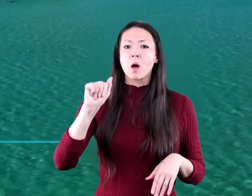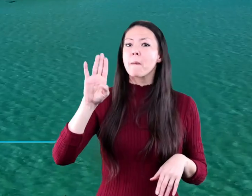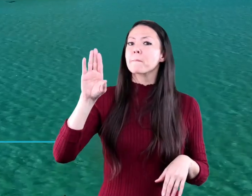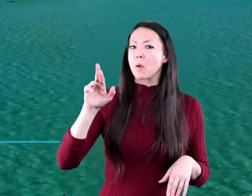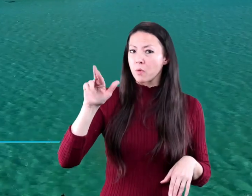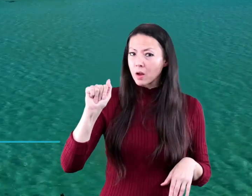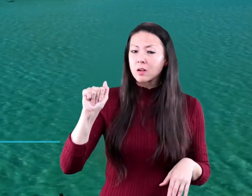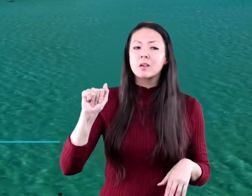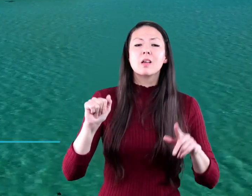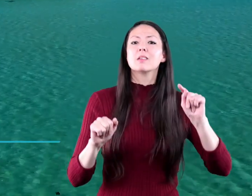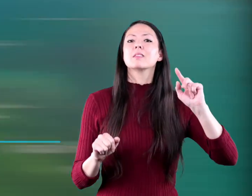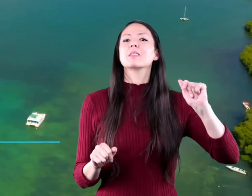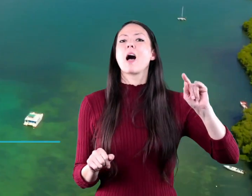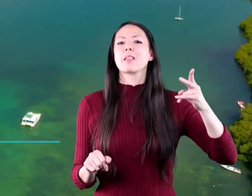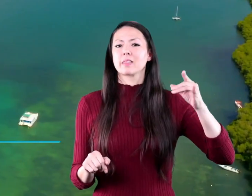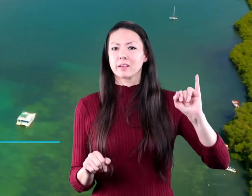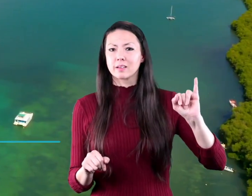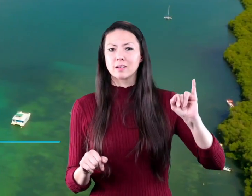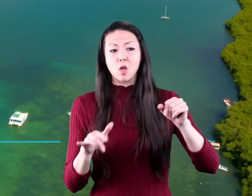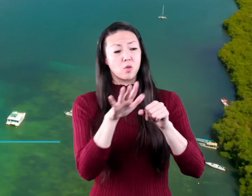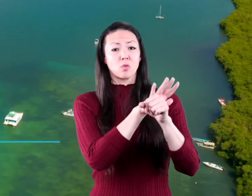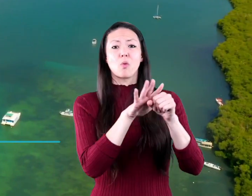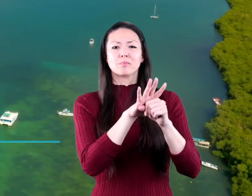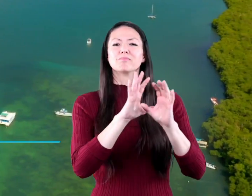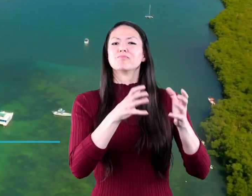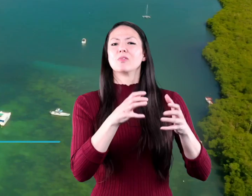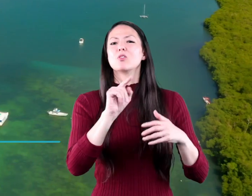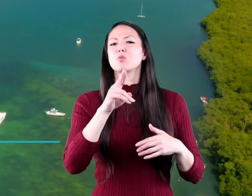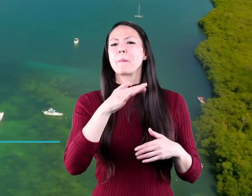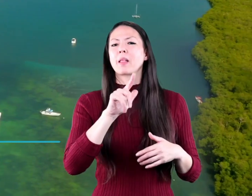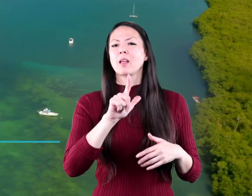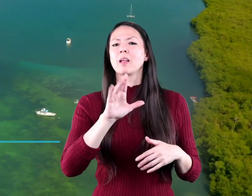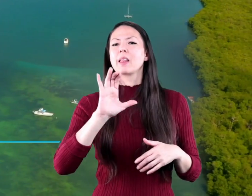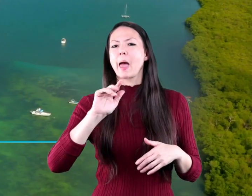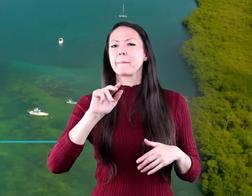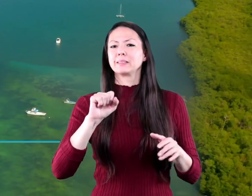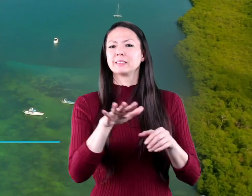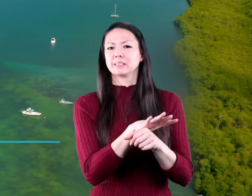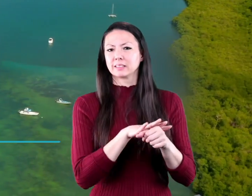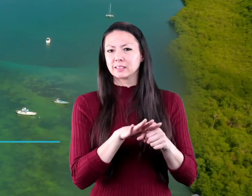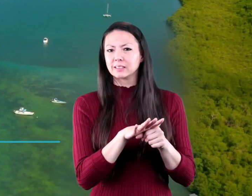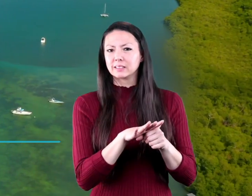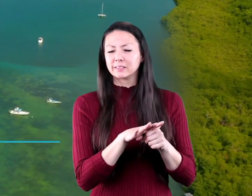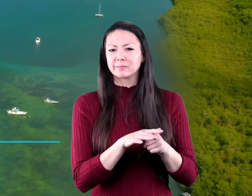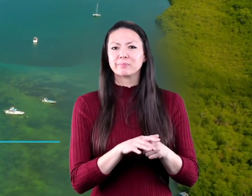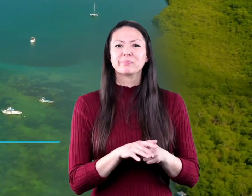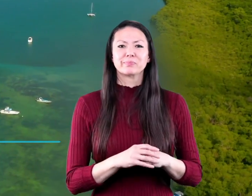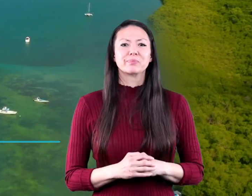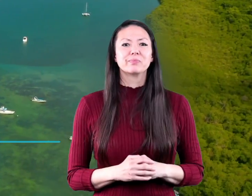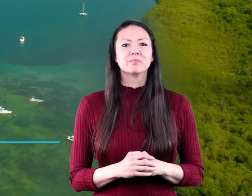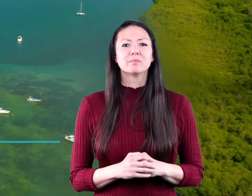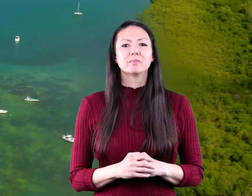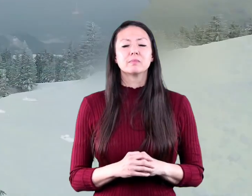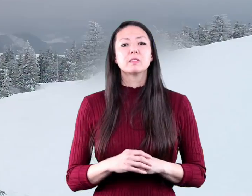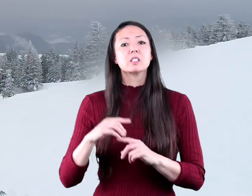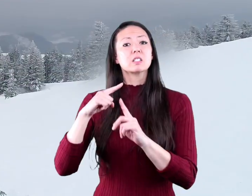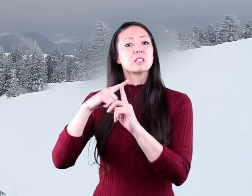bora and tahiti are also located in tropical climates unlike temperature